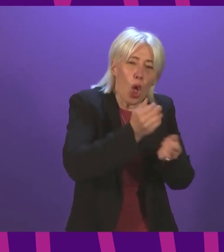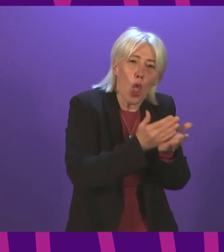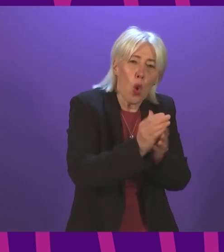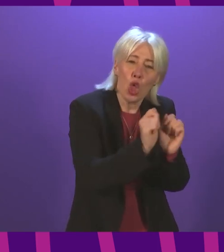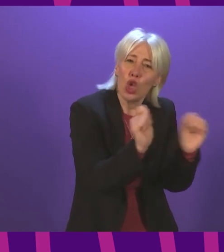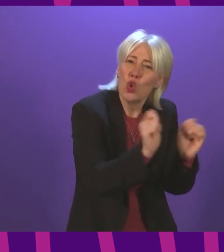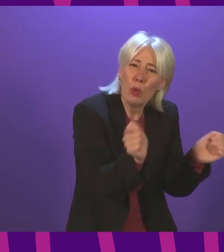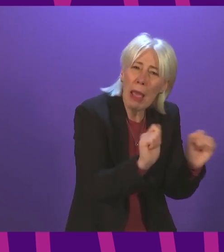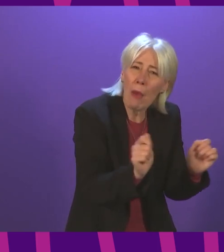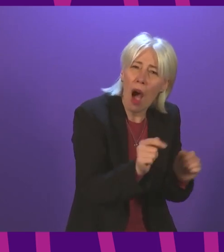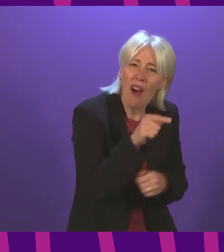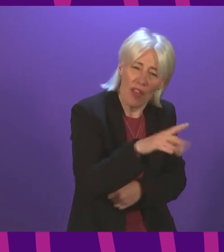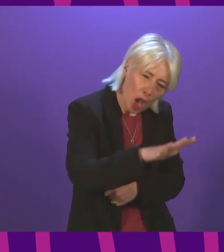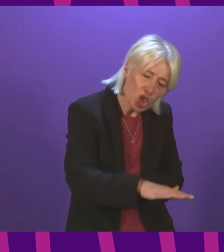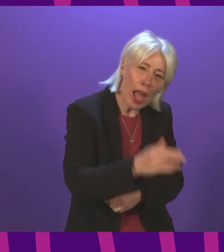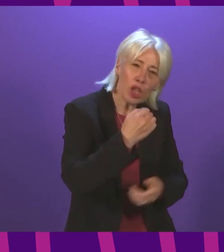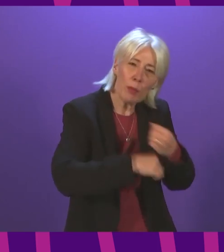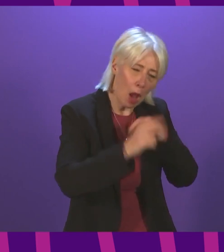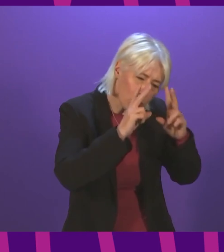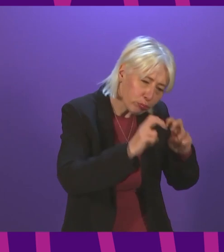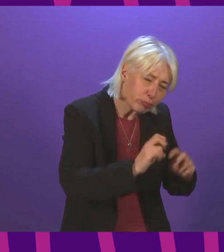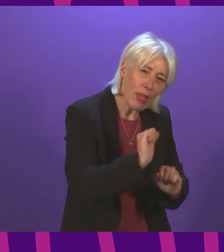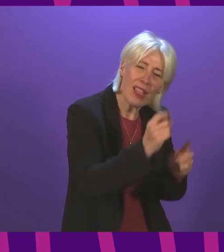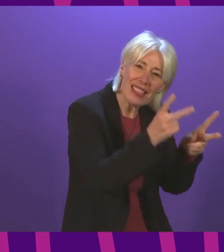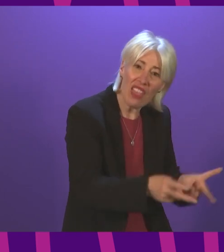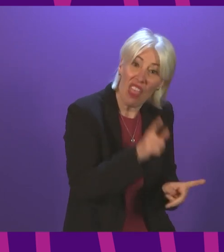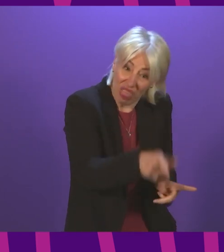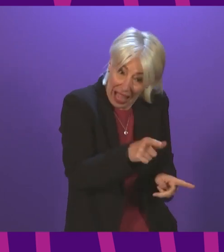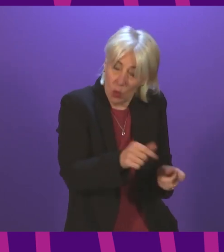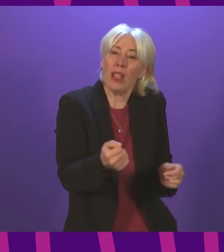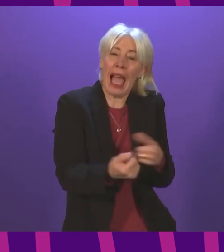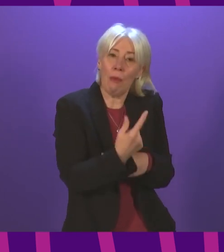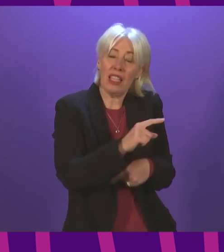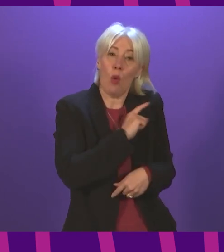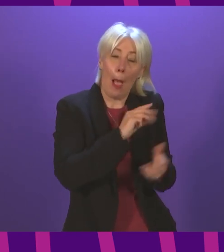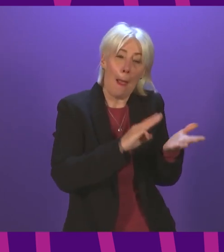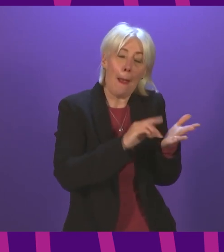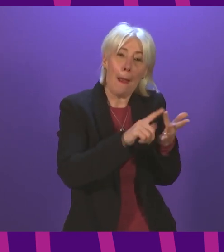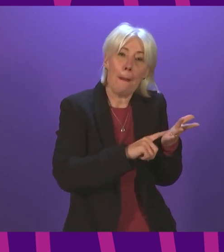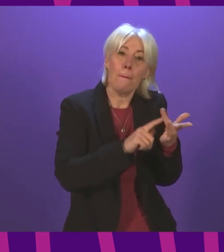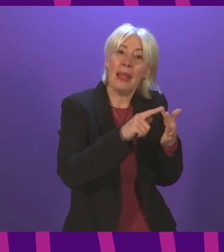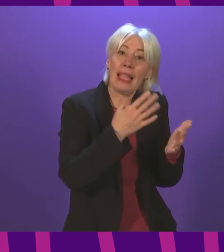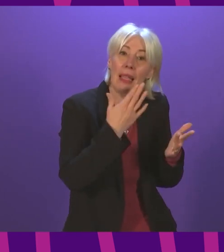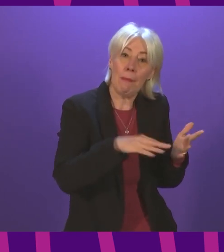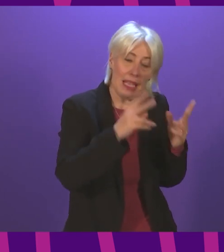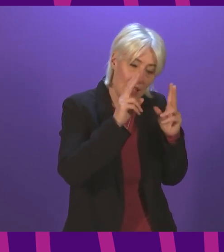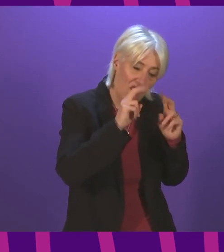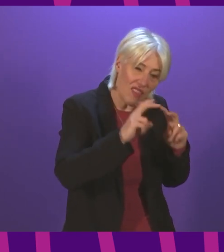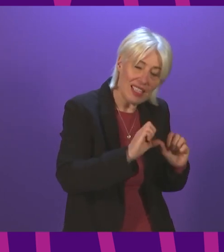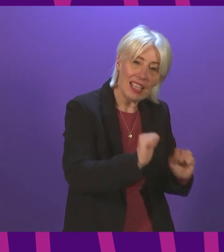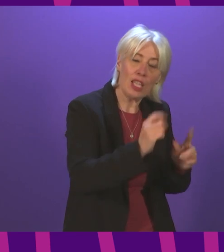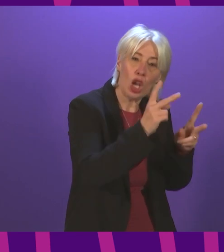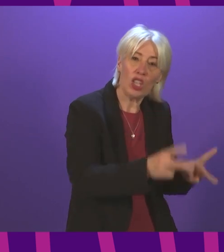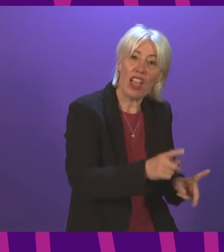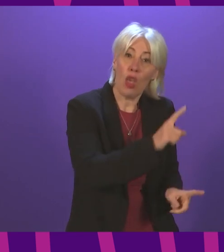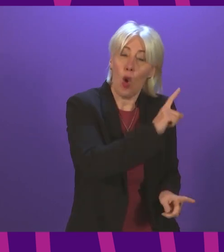child's death investigated. That's fundamentally what's happened here. The reason why Millie Mayne's death is being investigated is because of the bravery